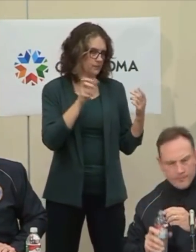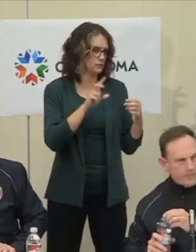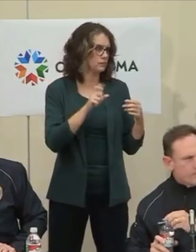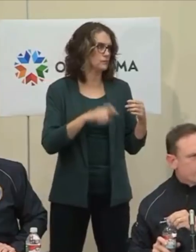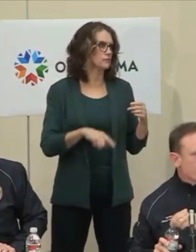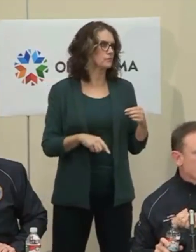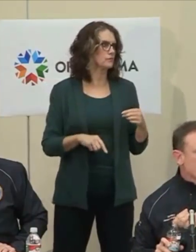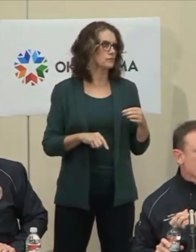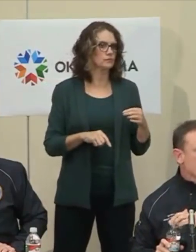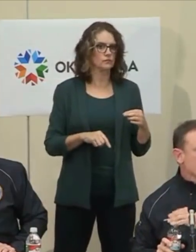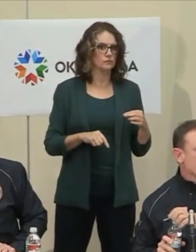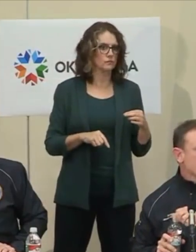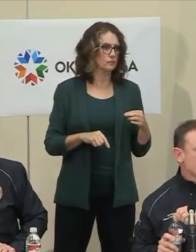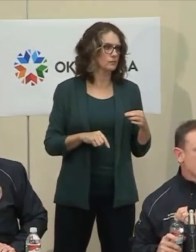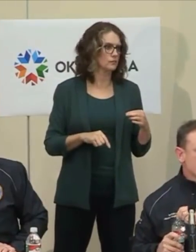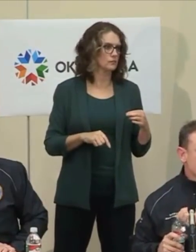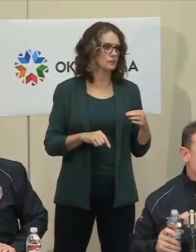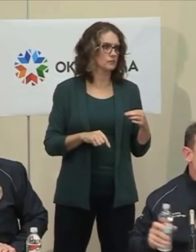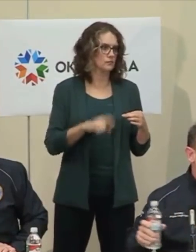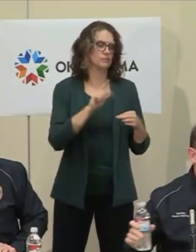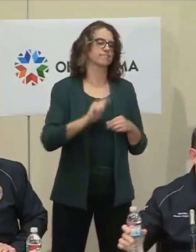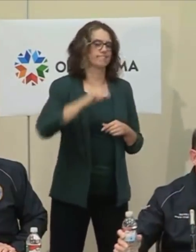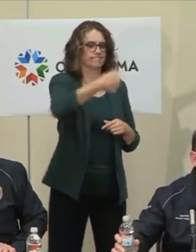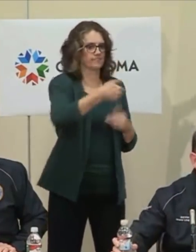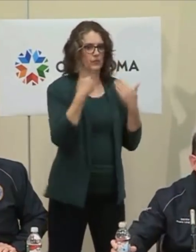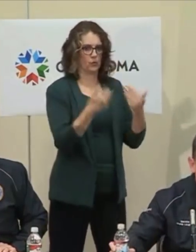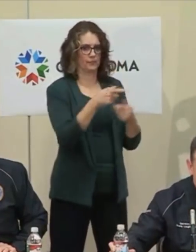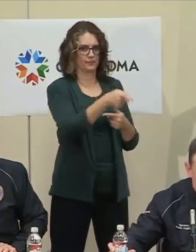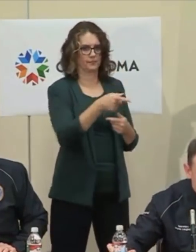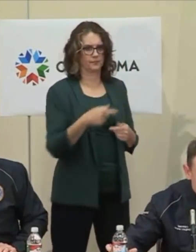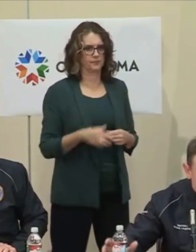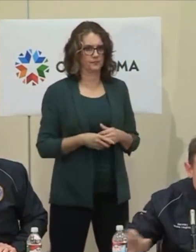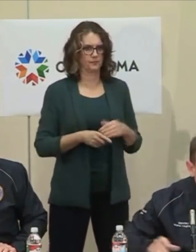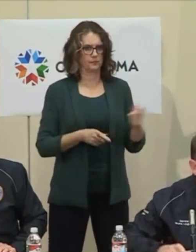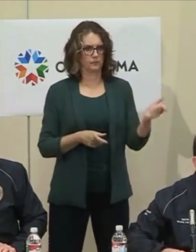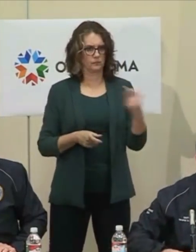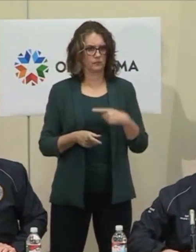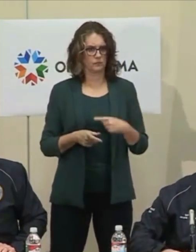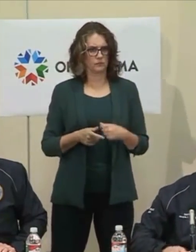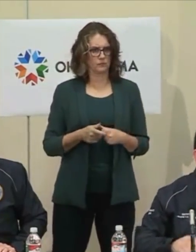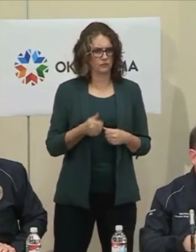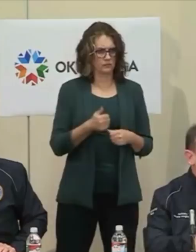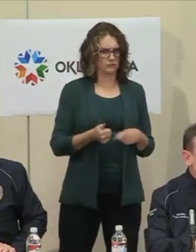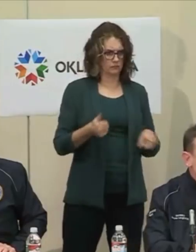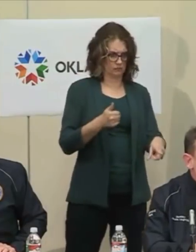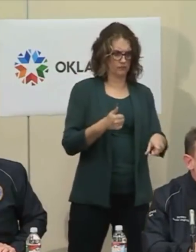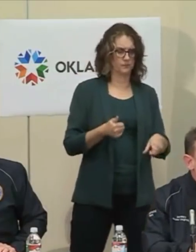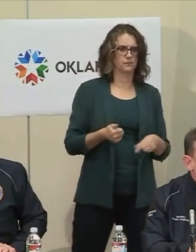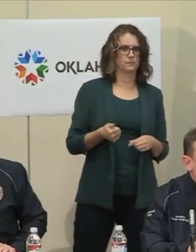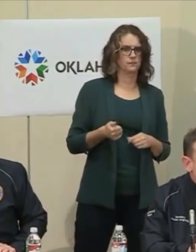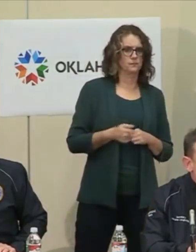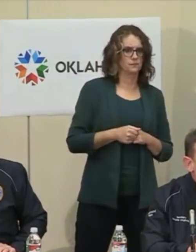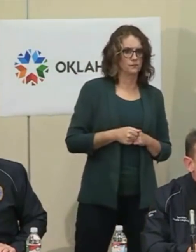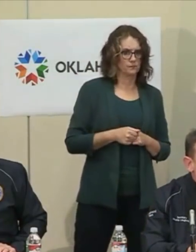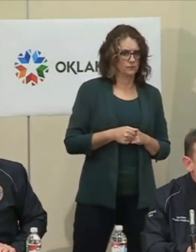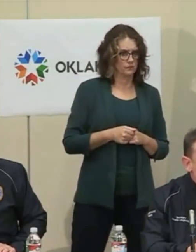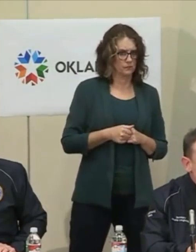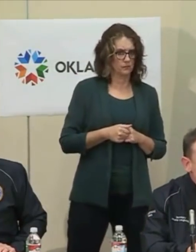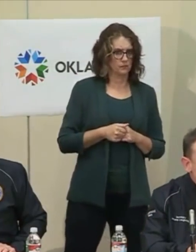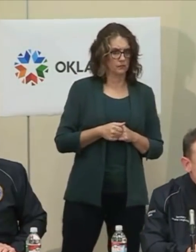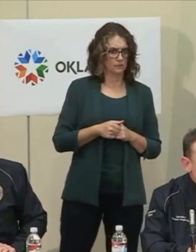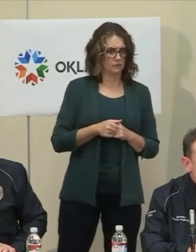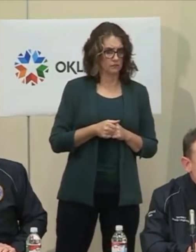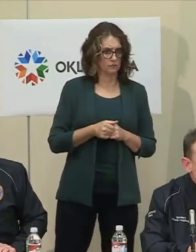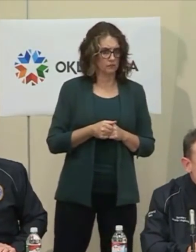All right, we'll work on that. Ben, you have some. Yeah, and this may be a question for Secretary Lerich. You mentioned that here in Oklahoma we're seeing some of the more severe